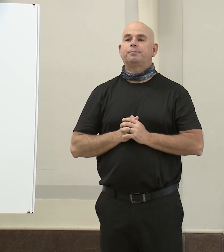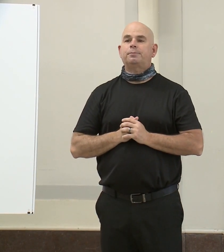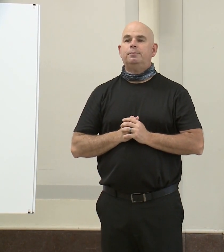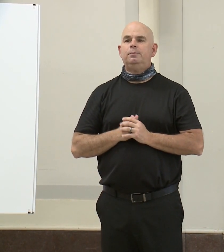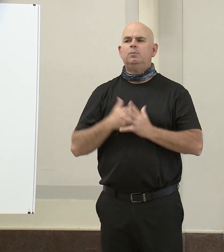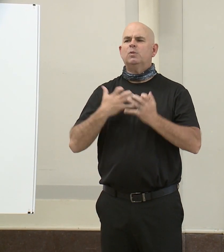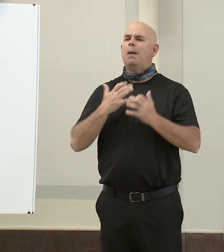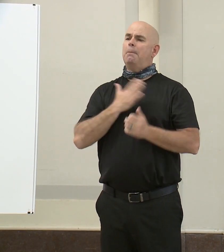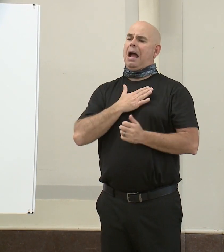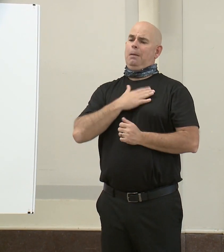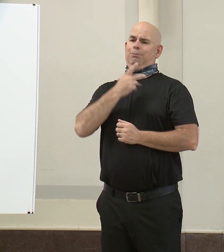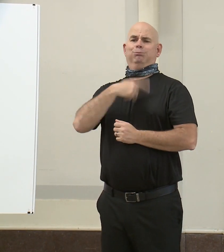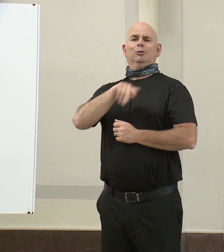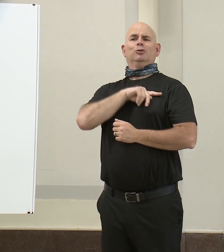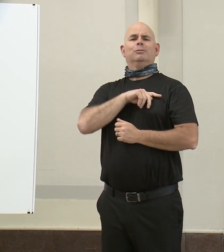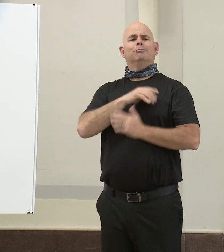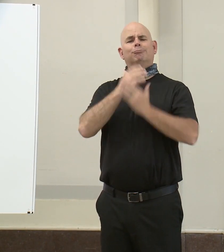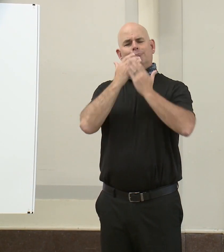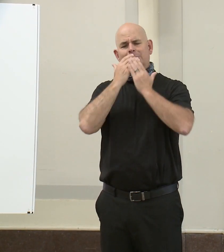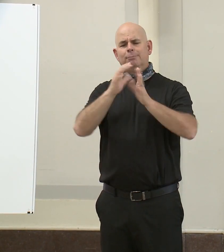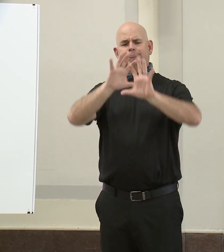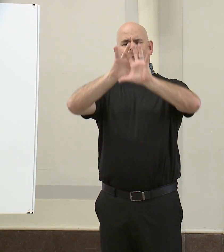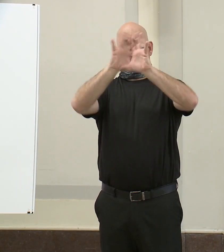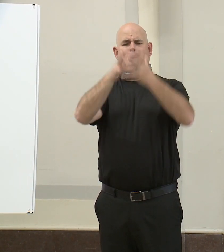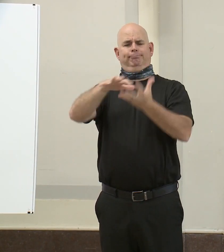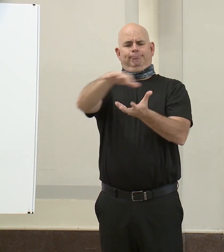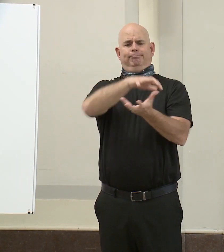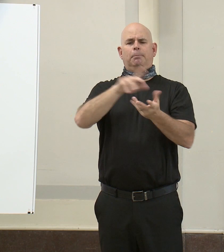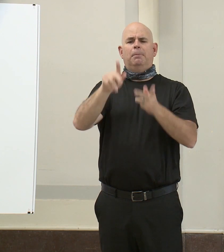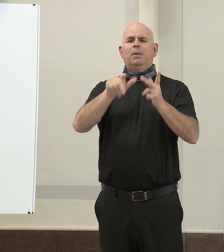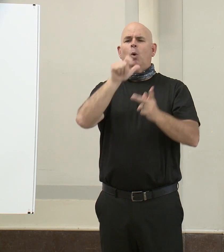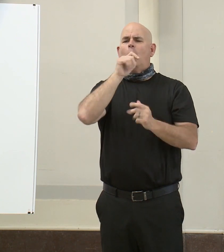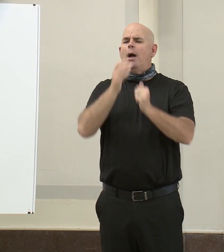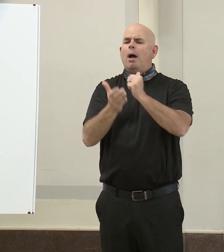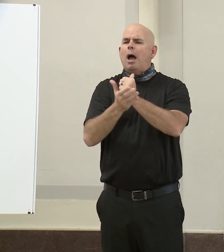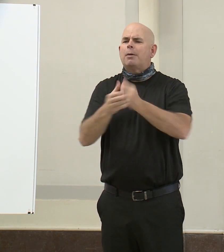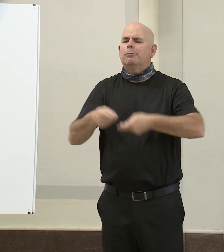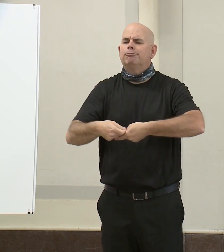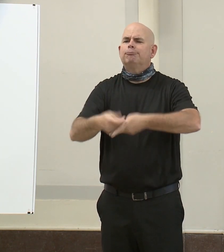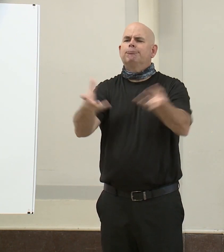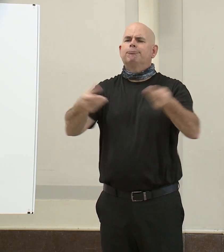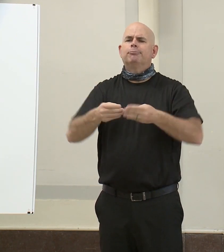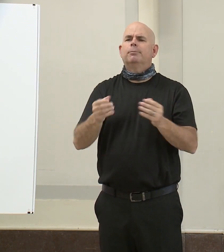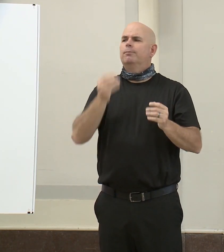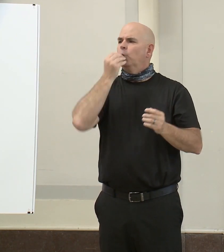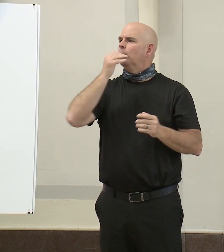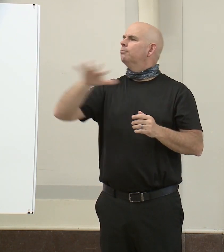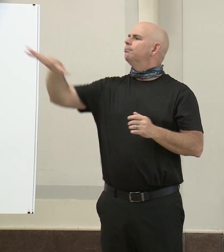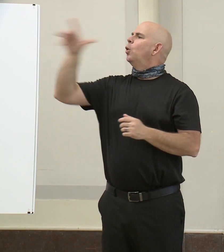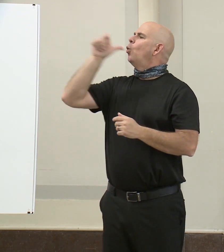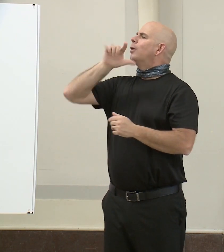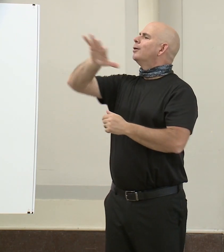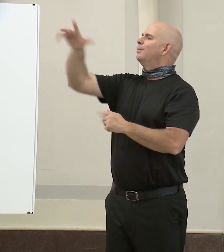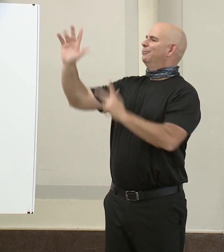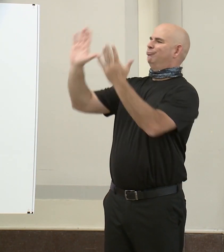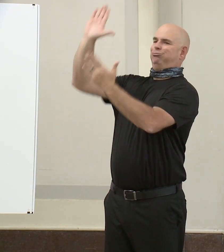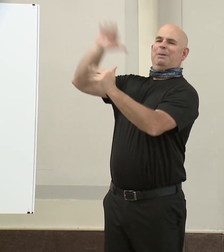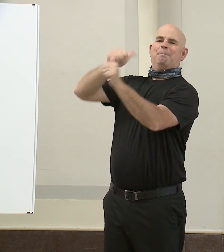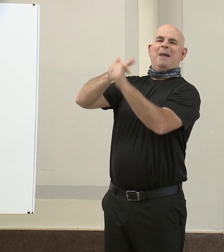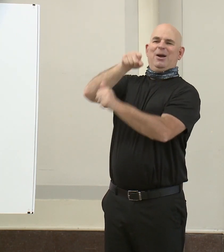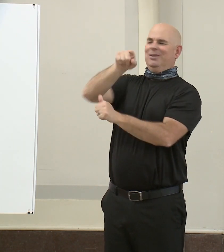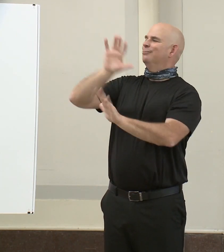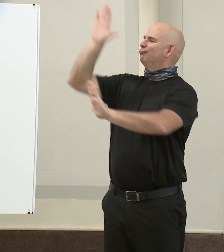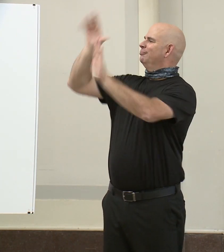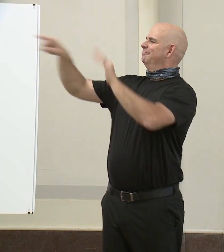force behind the strategy. Our leaders and staff in the planning department. Where y'all at? Raise your hand, planning department. General